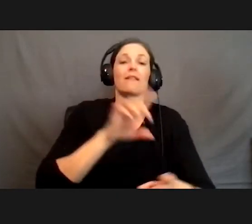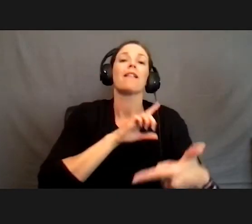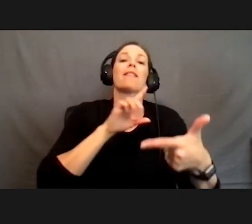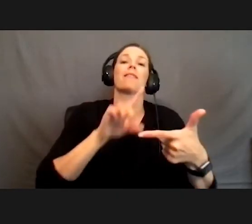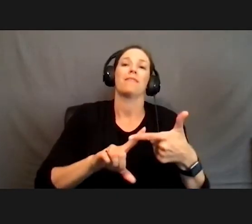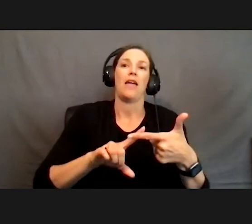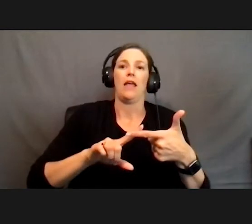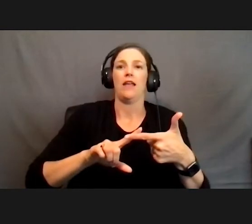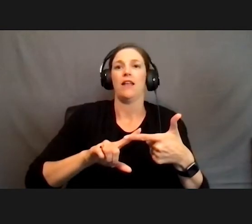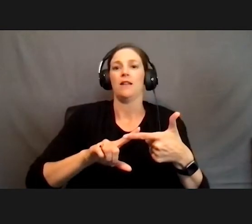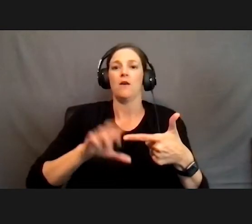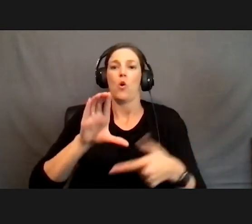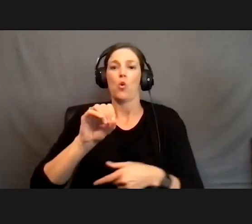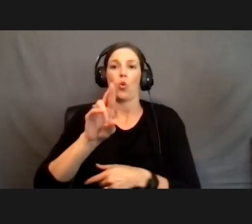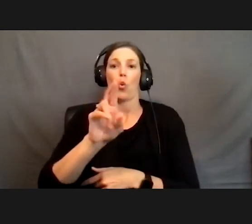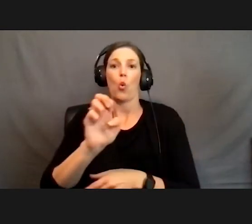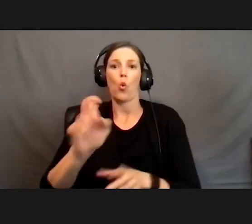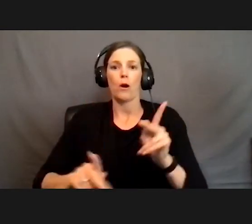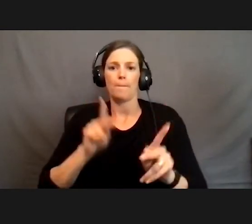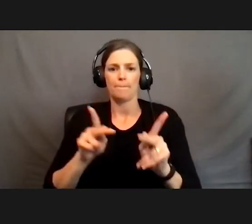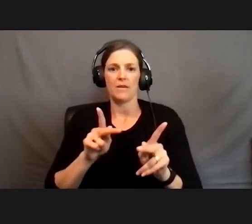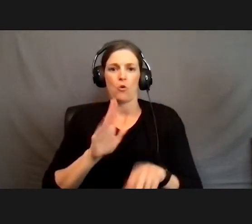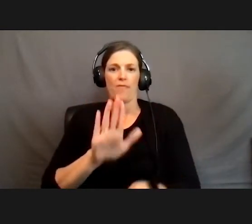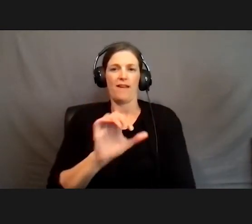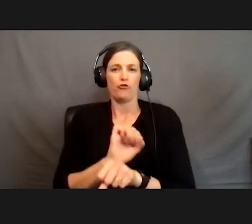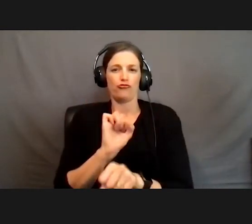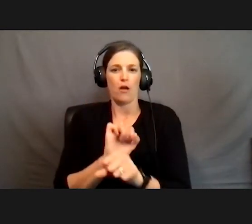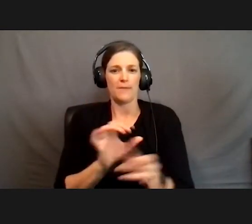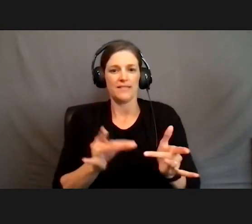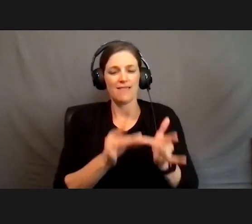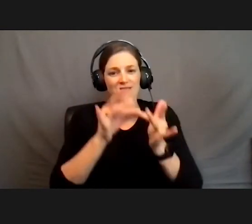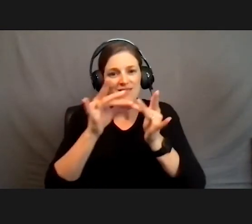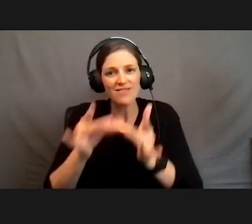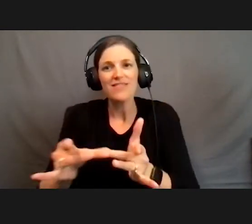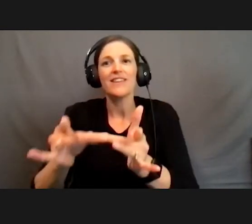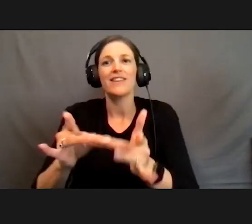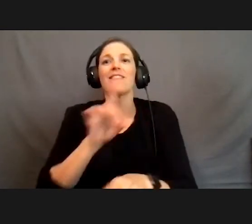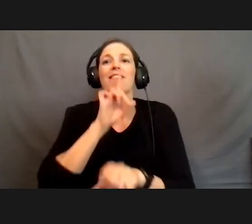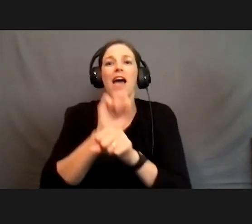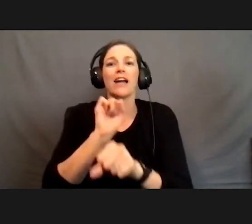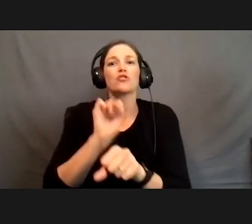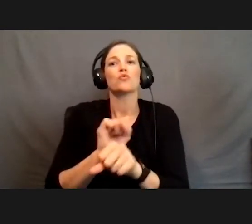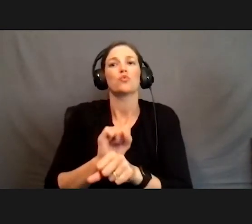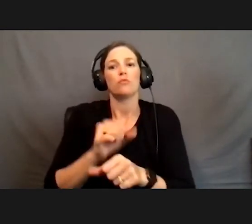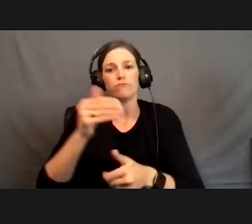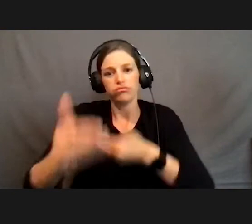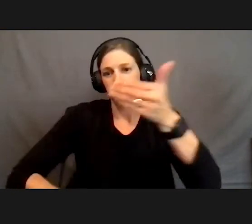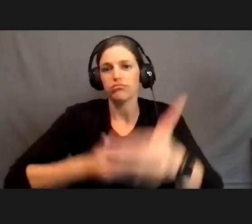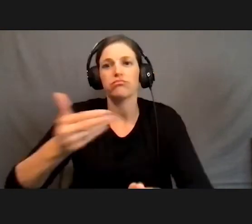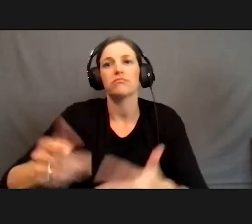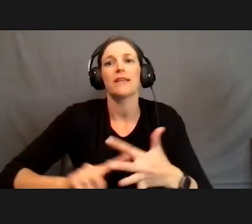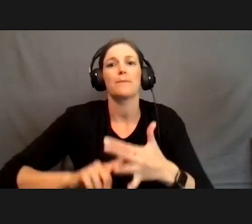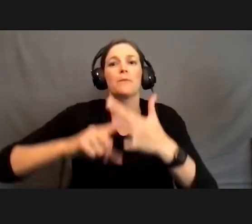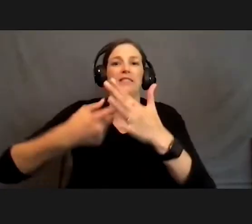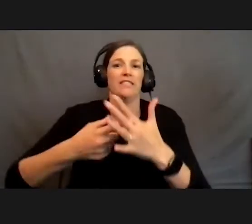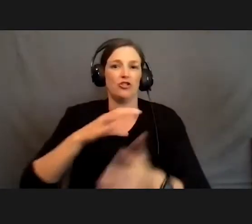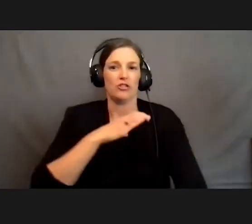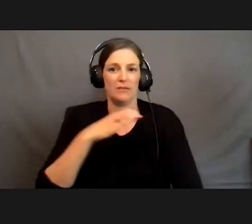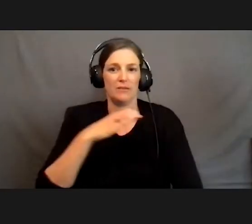of core people, um, who are tasked with leading the actual implementation and that'll be our implementation committee.